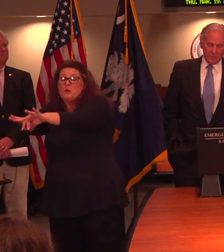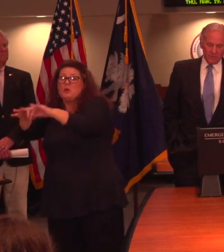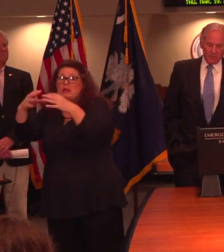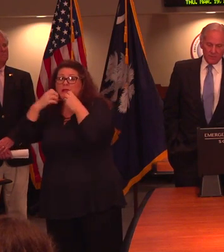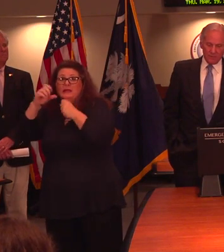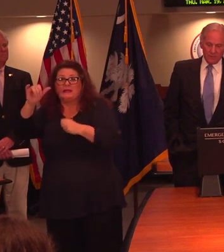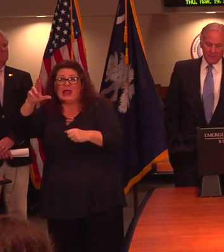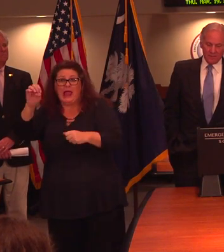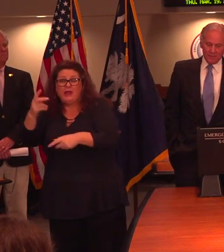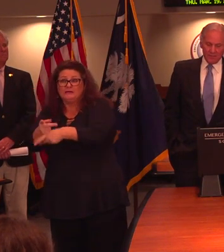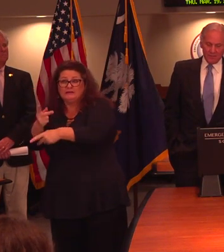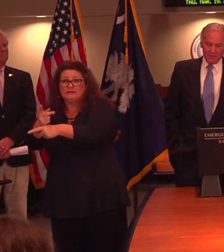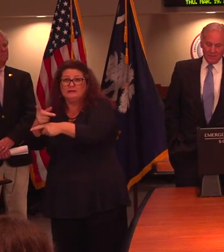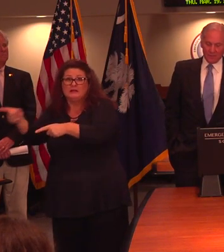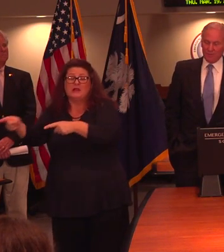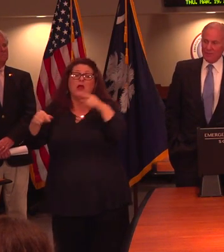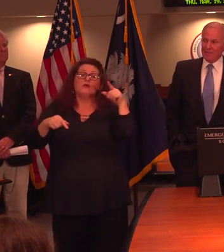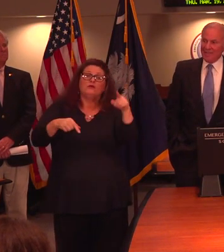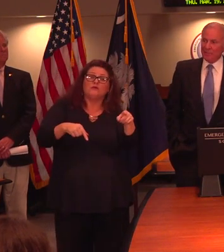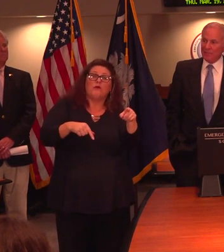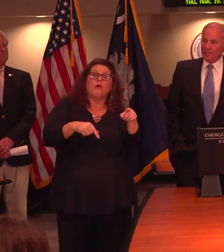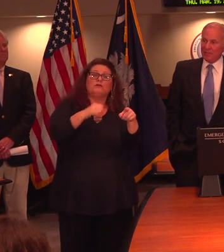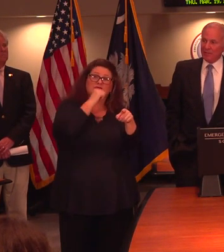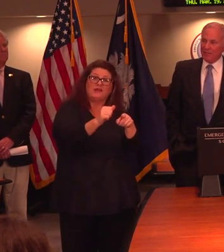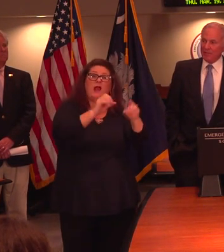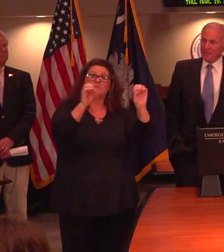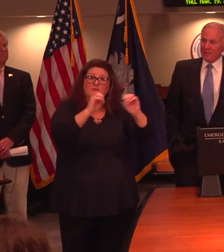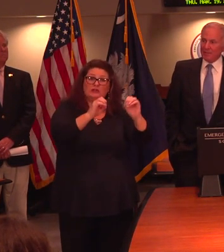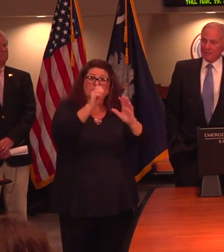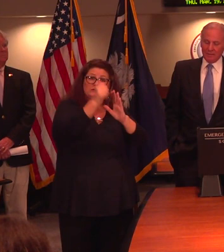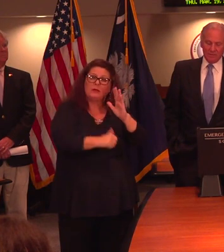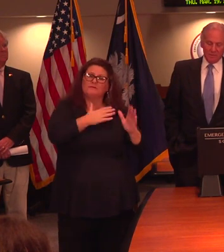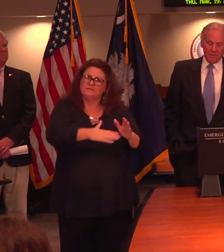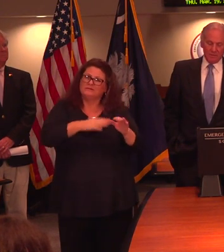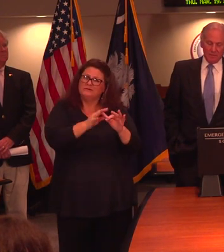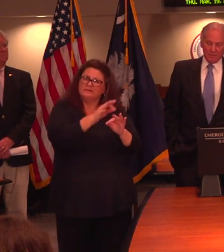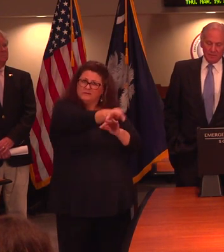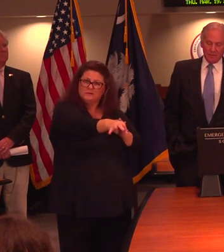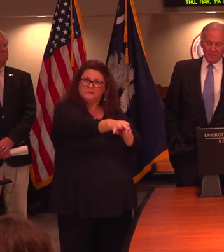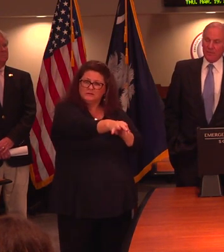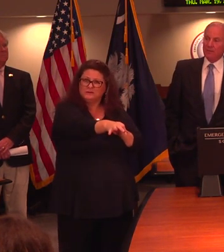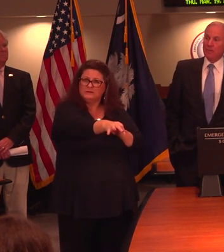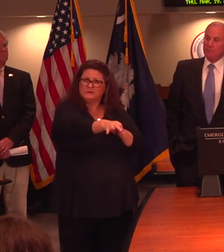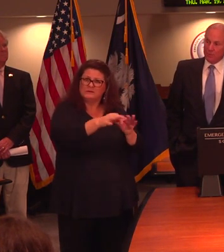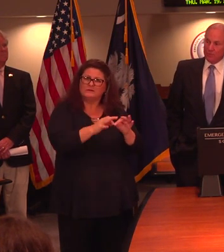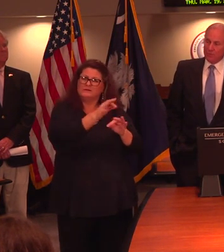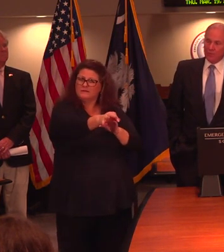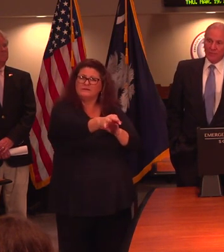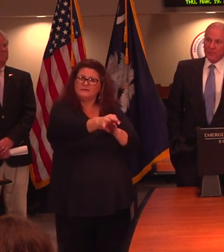recommend that if something doesn't need to be done, that it be